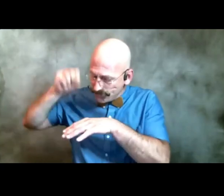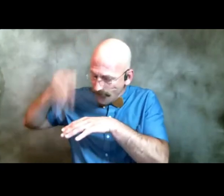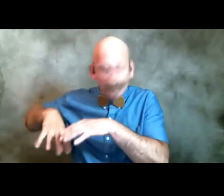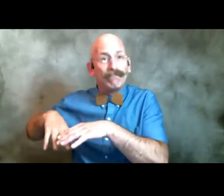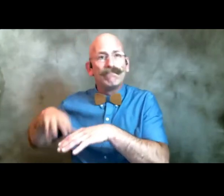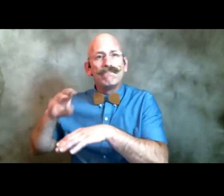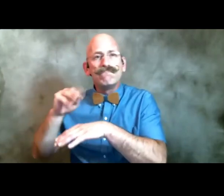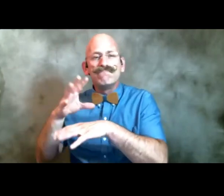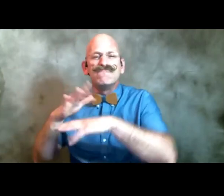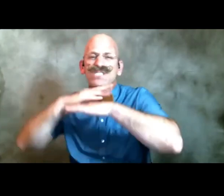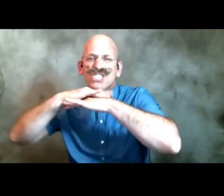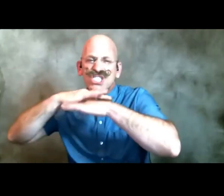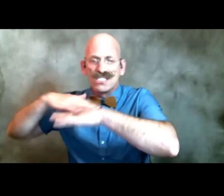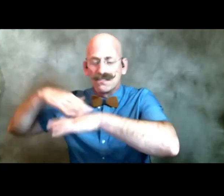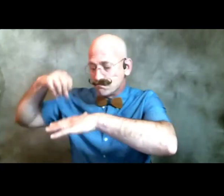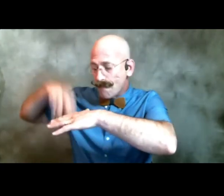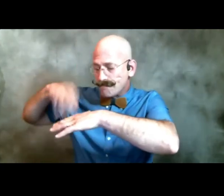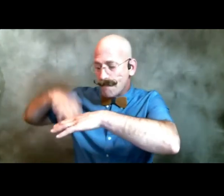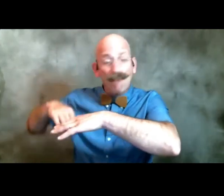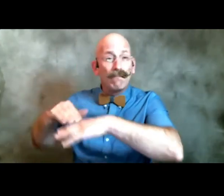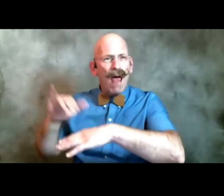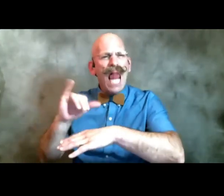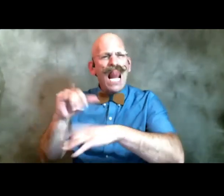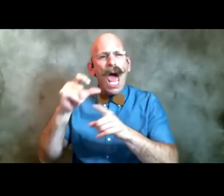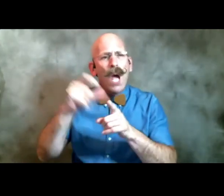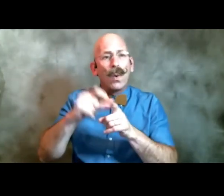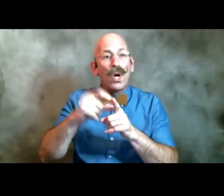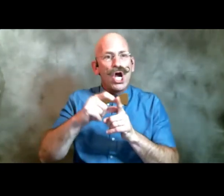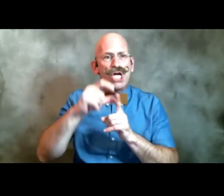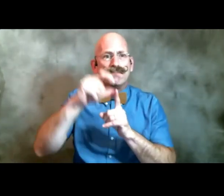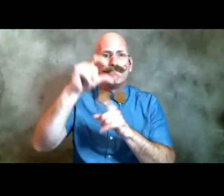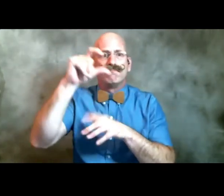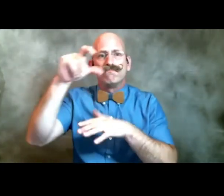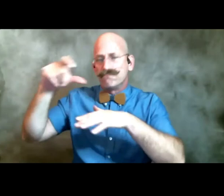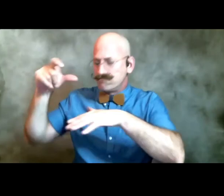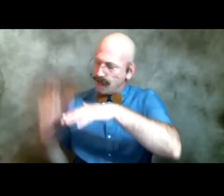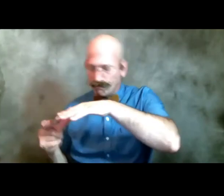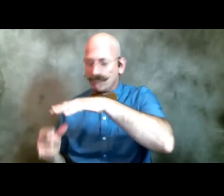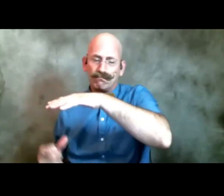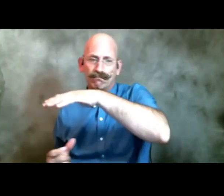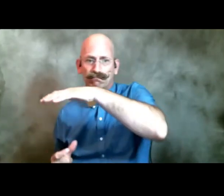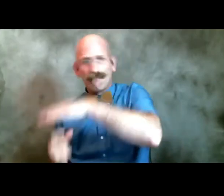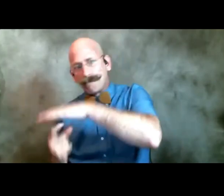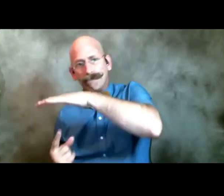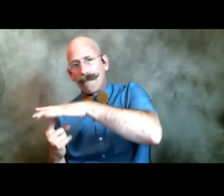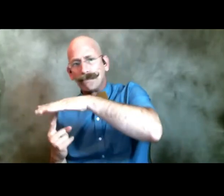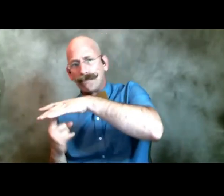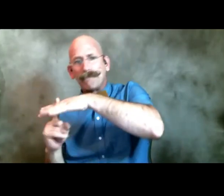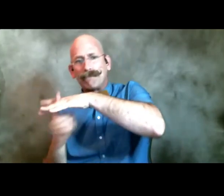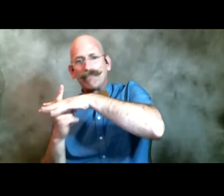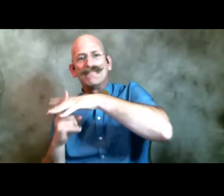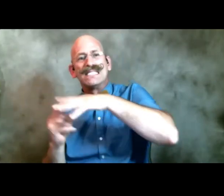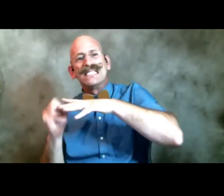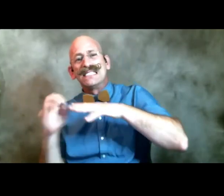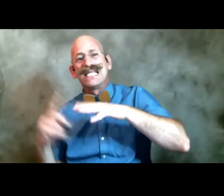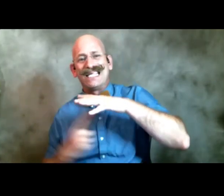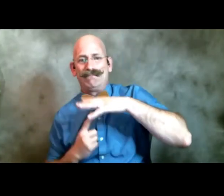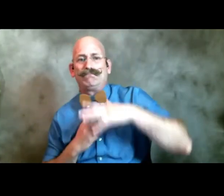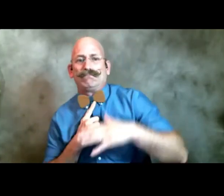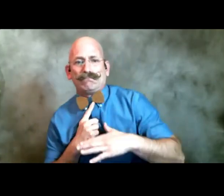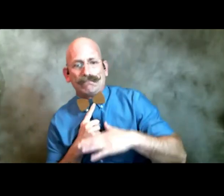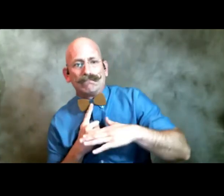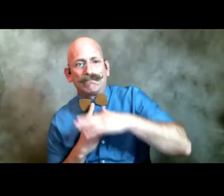the way the word for it can be a seed stuck in your throat that won't let anything